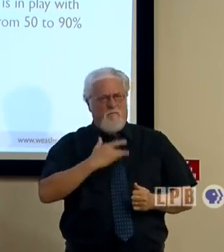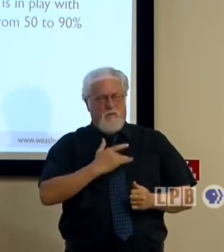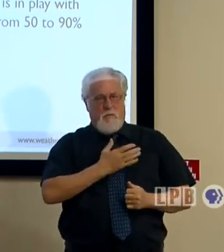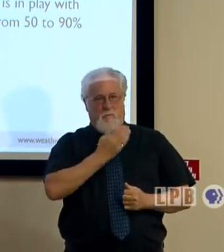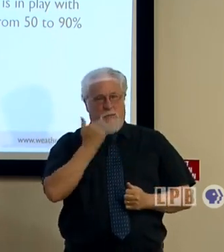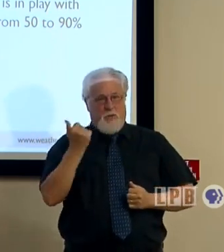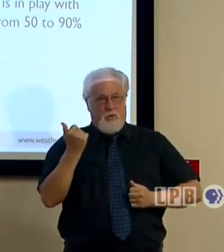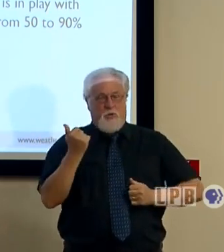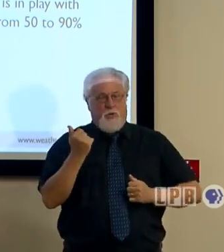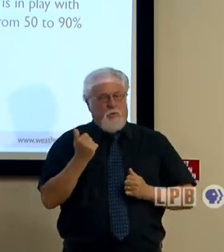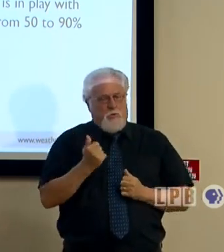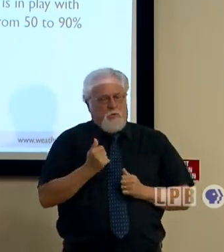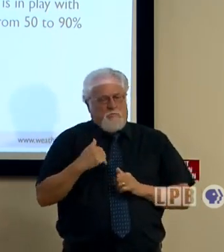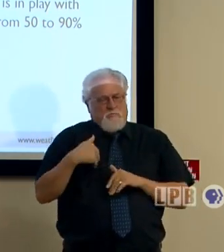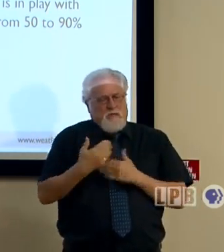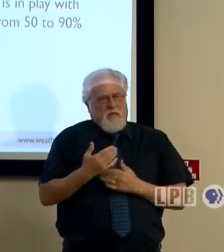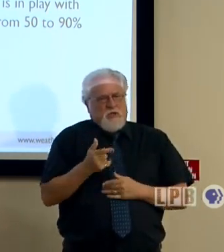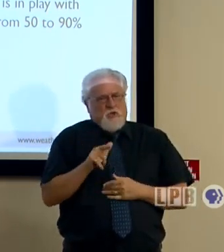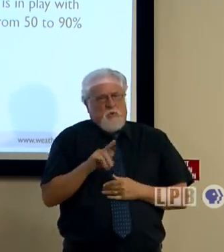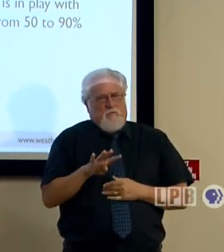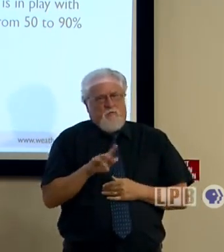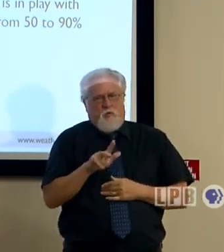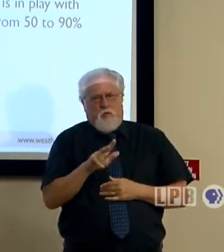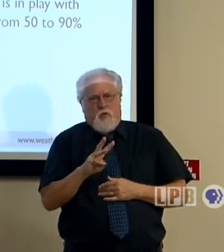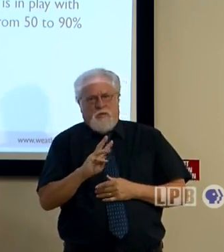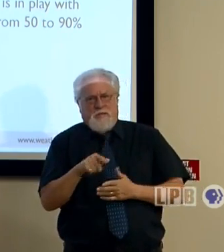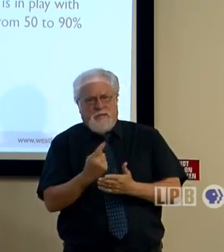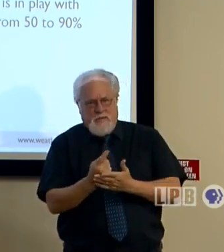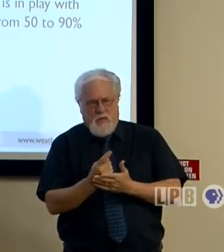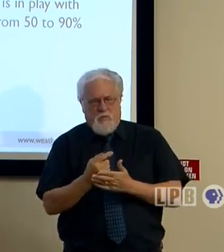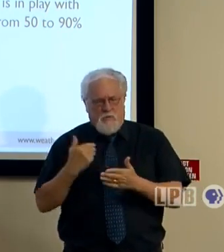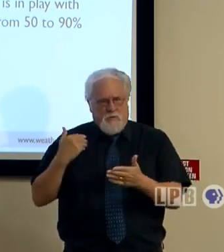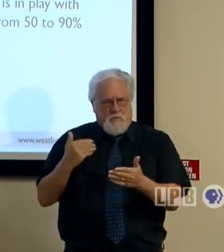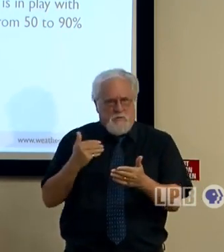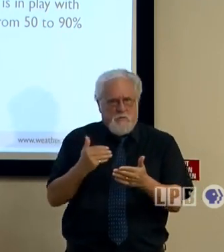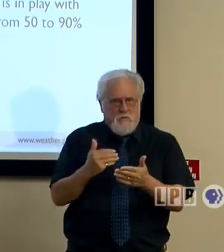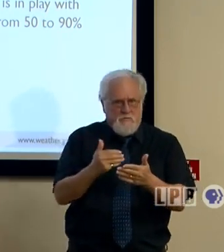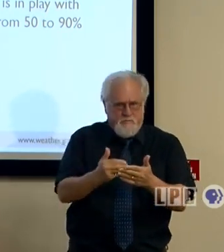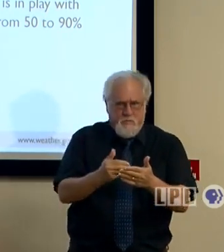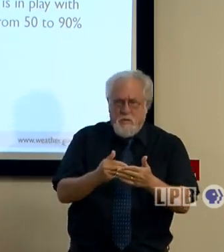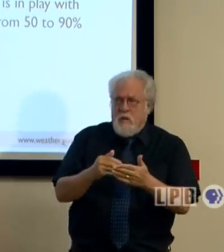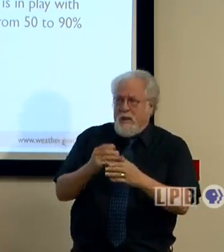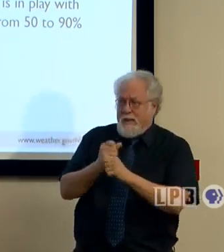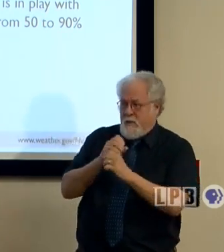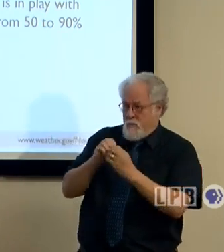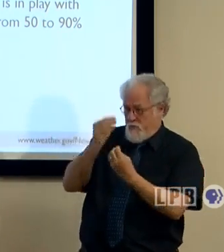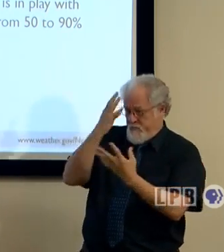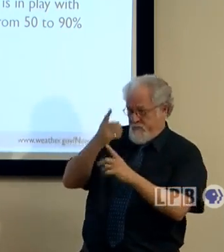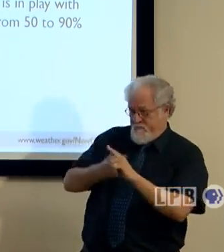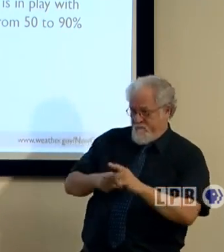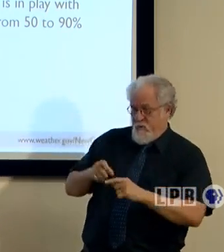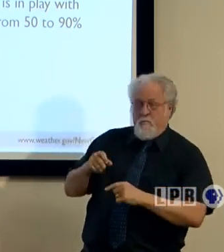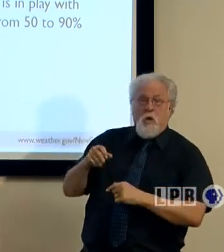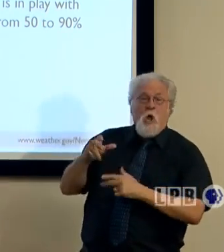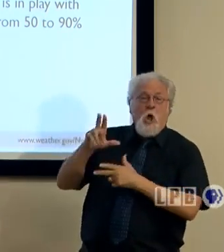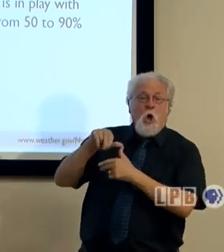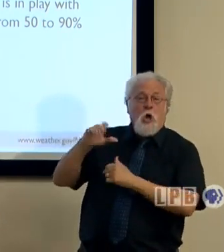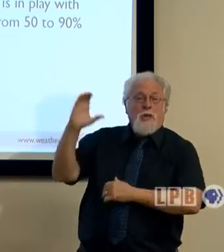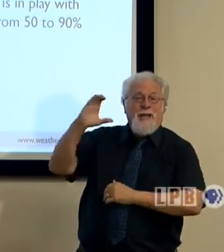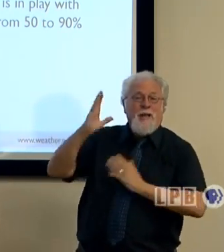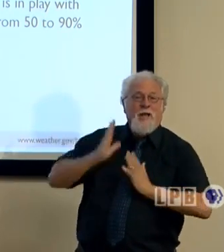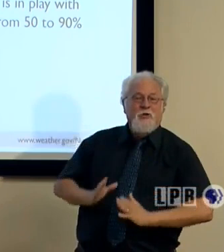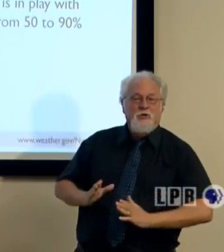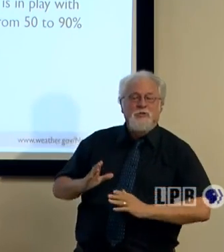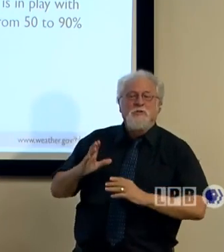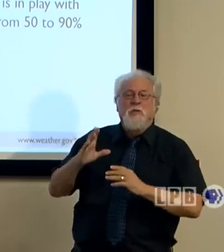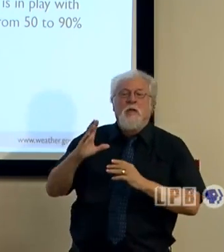for that over the course of the next 24 to 36 hours as we get more information from the storm, from the hurricane hunters, and also from the National